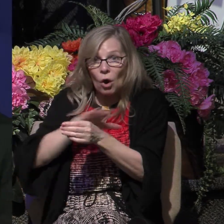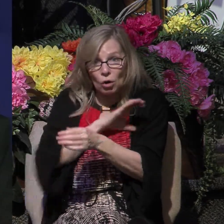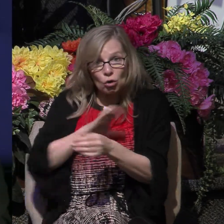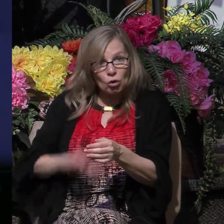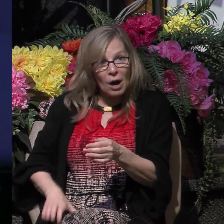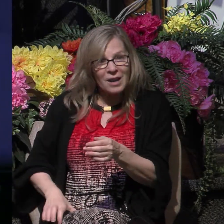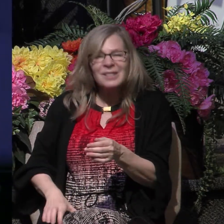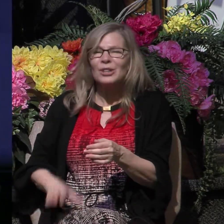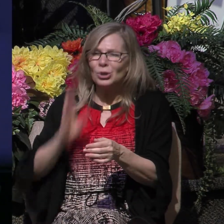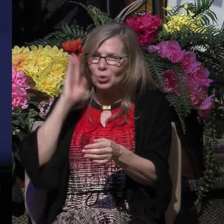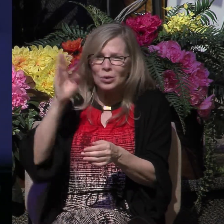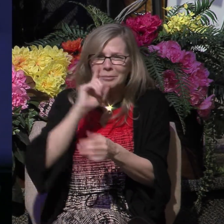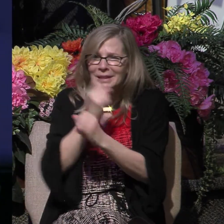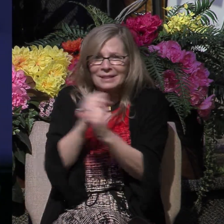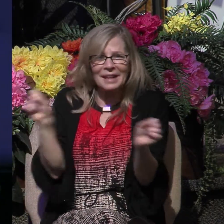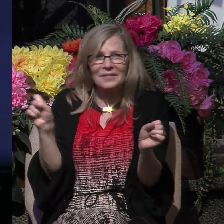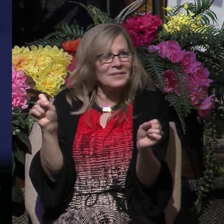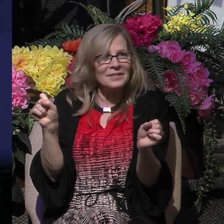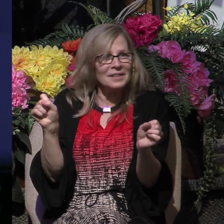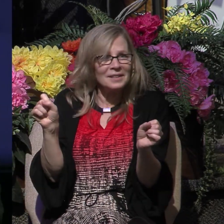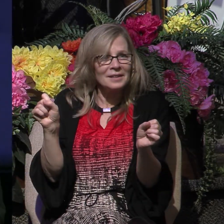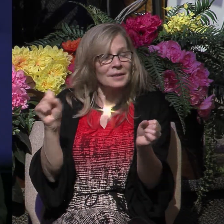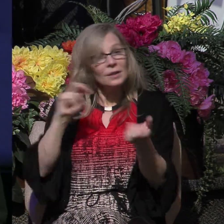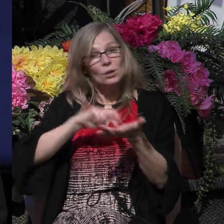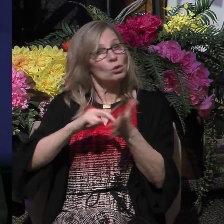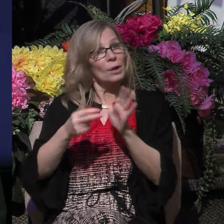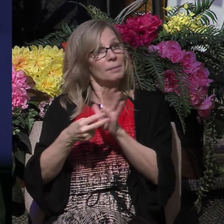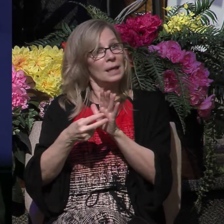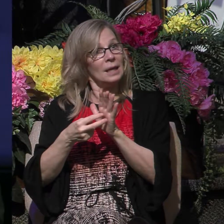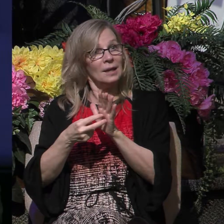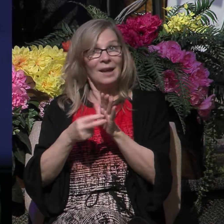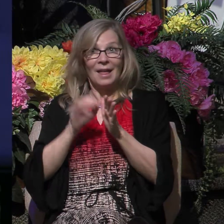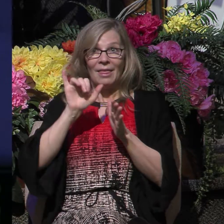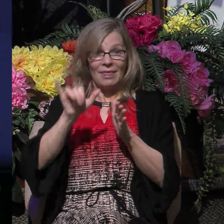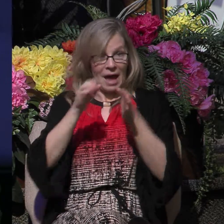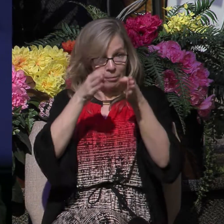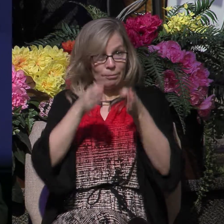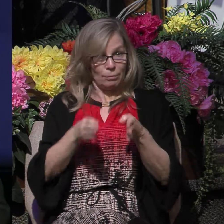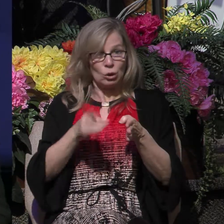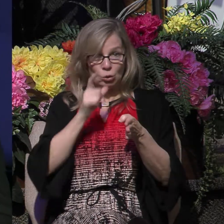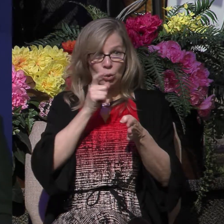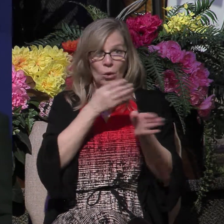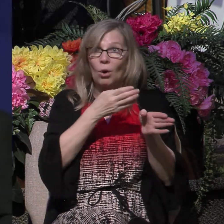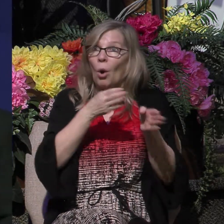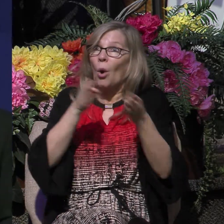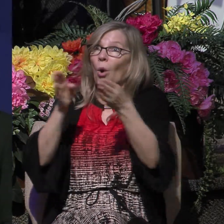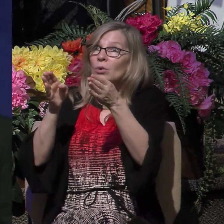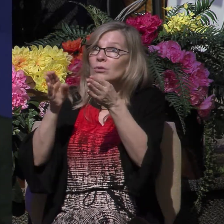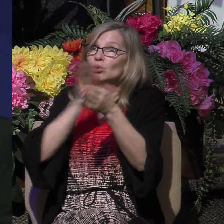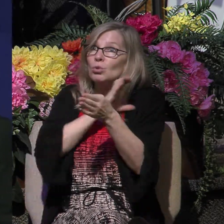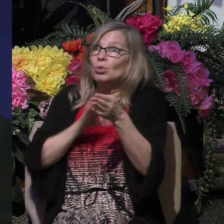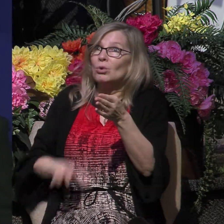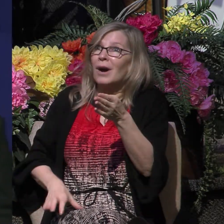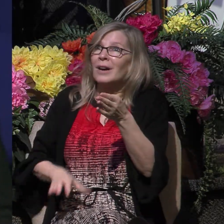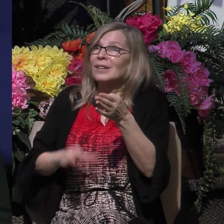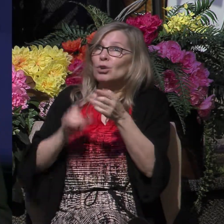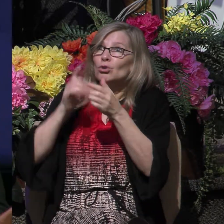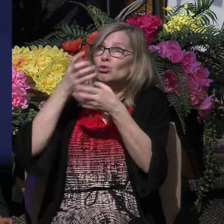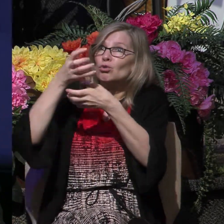surely be saved. What they meant by this is that the person who comes to Christ, trusting Him for salvation from judgment, will certainly be